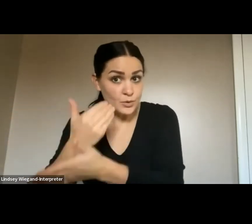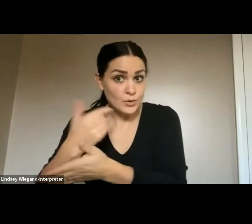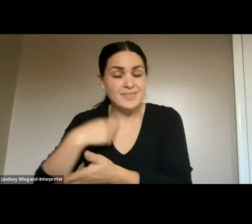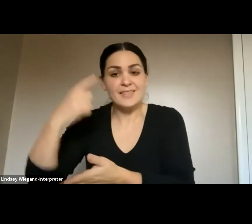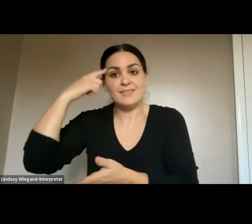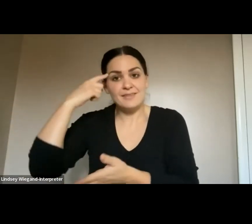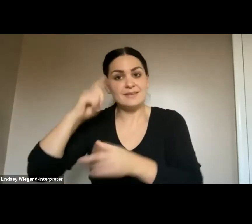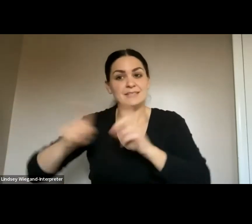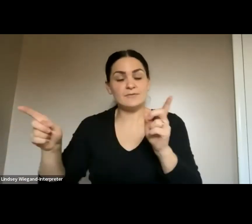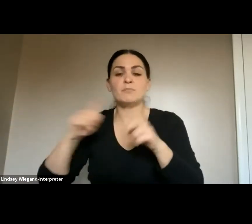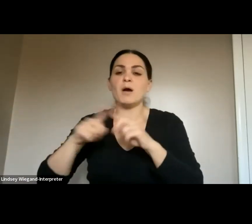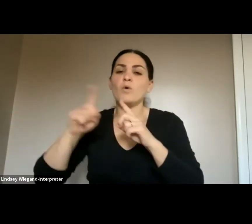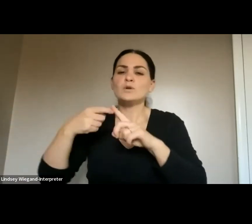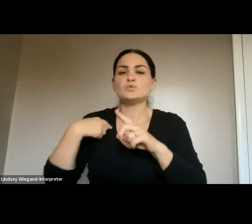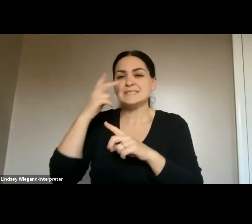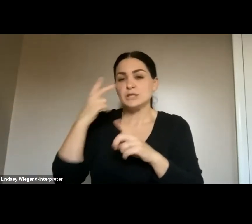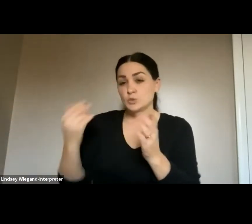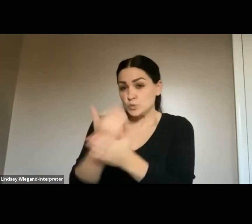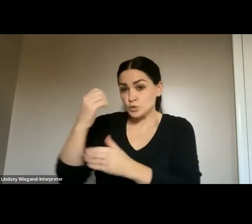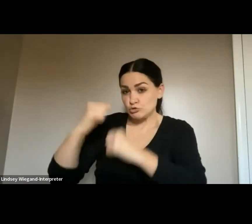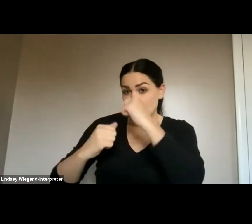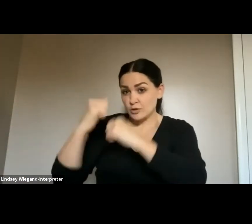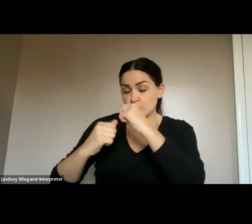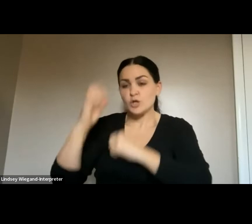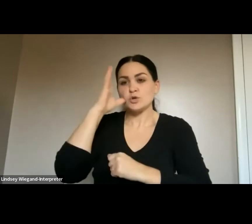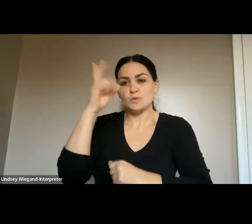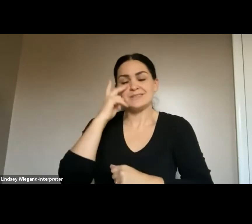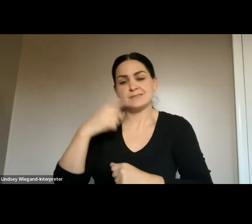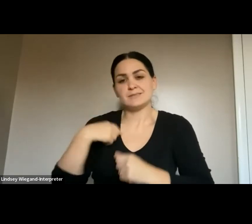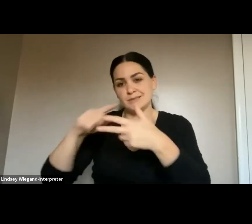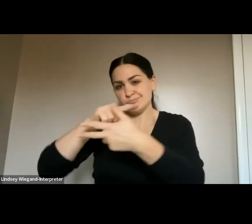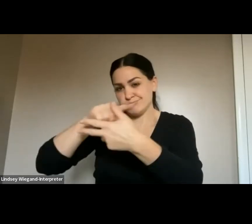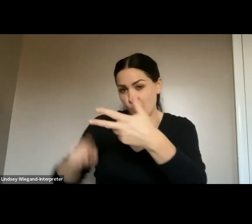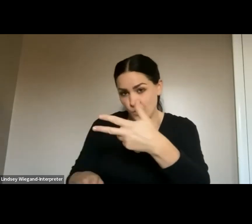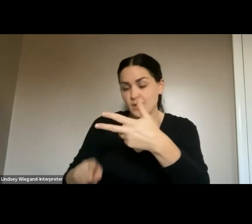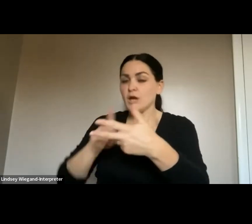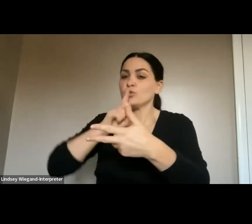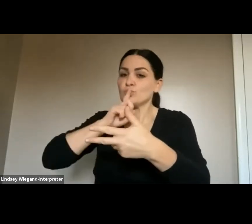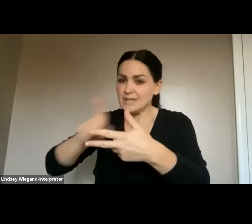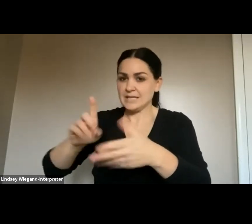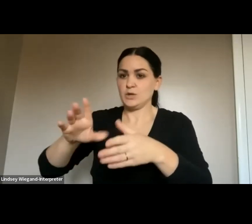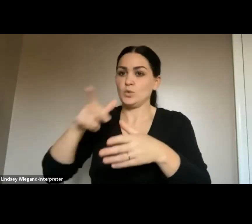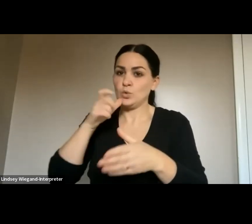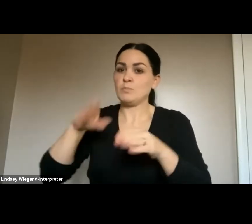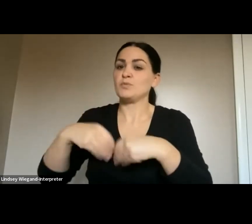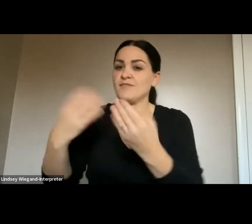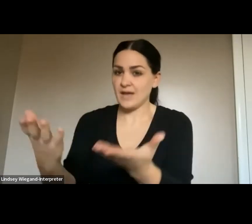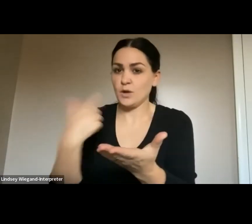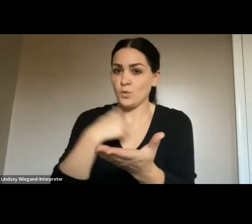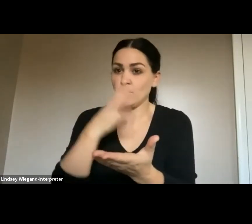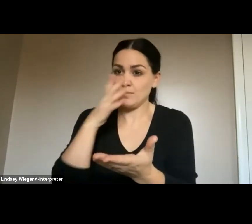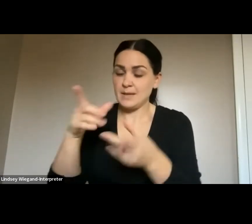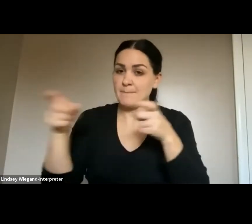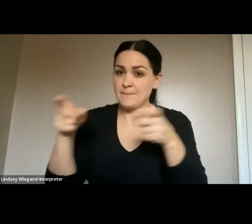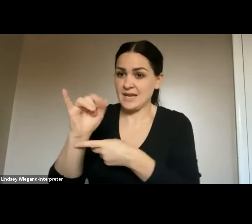they'll understand that truly the providers are Delray, Mo Transportation, and Big Star under them. And we will be managing that